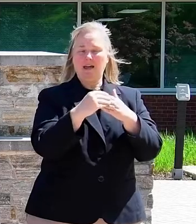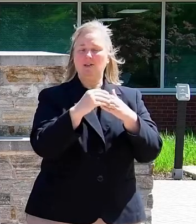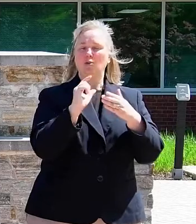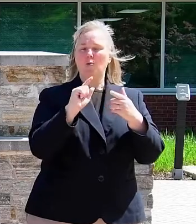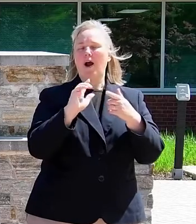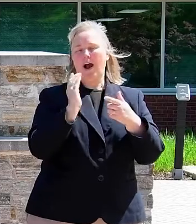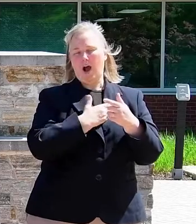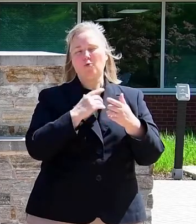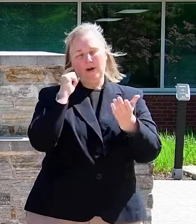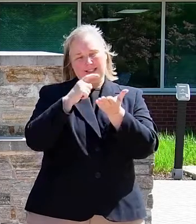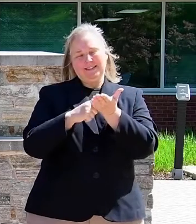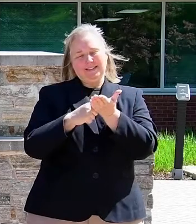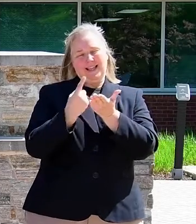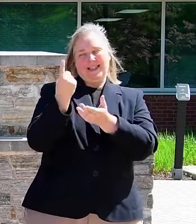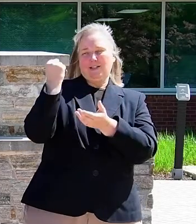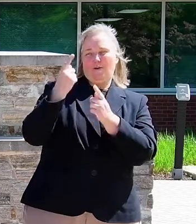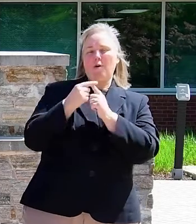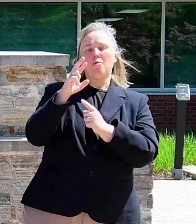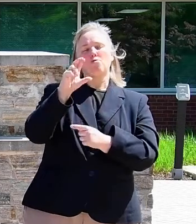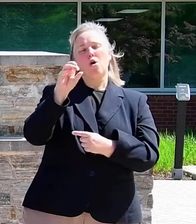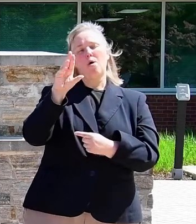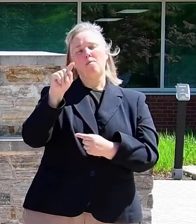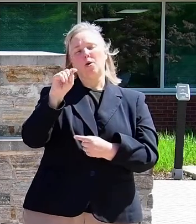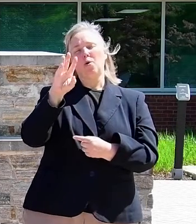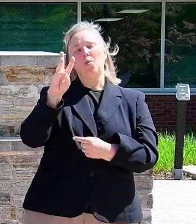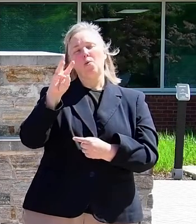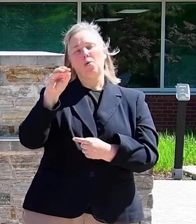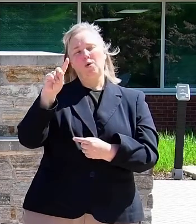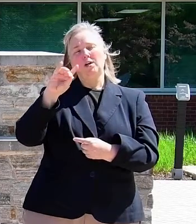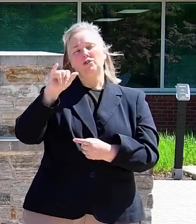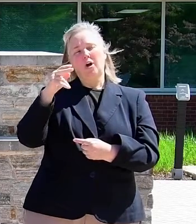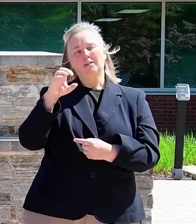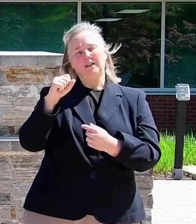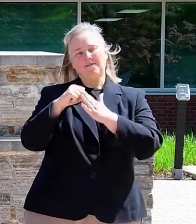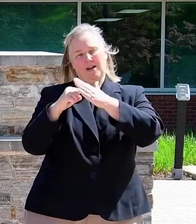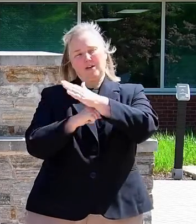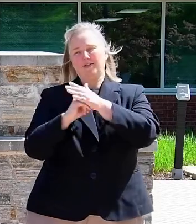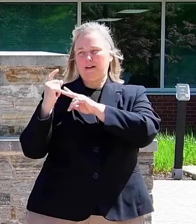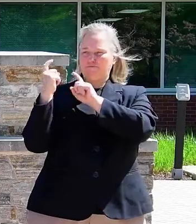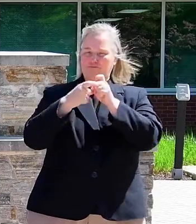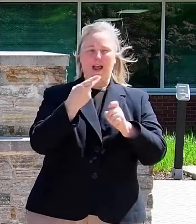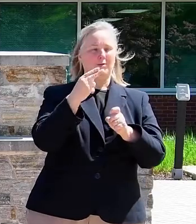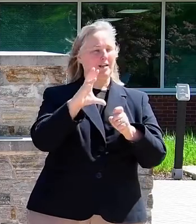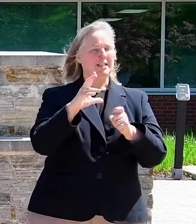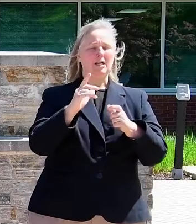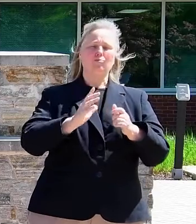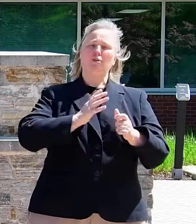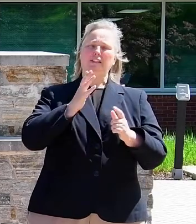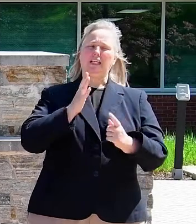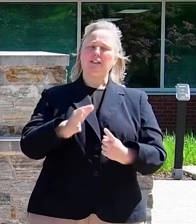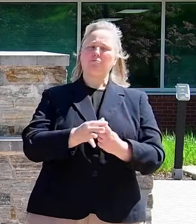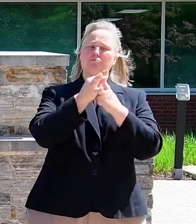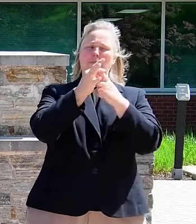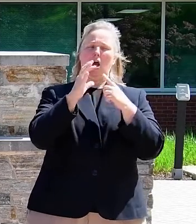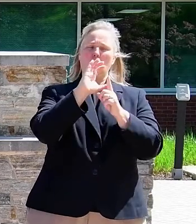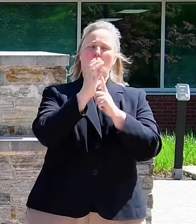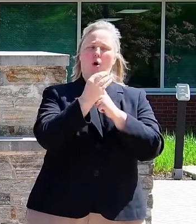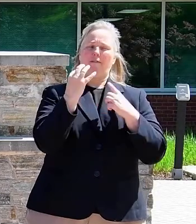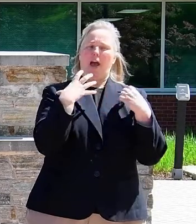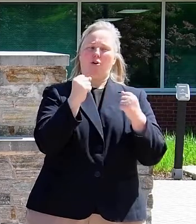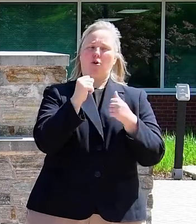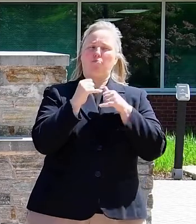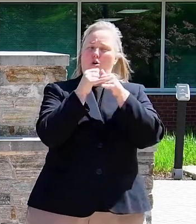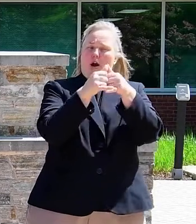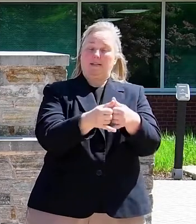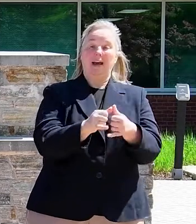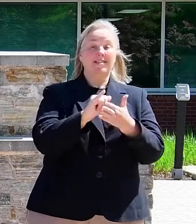Robert Wood Johnson Foundation, which awarded Howard County the prestigious Cultural Health Prize, making us one of only